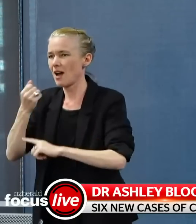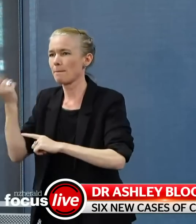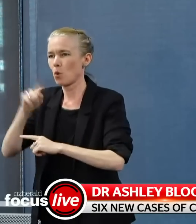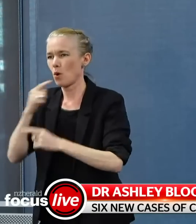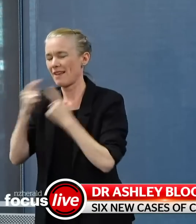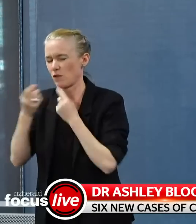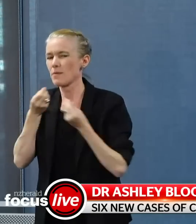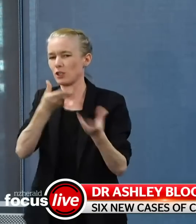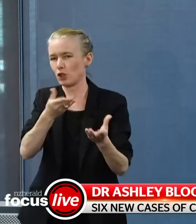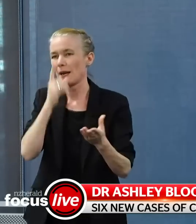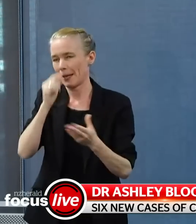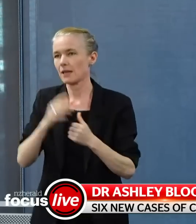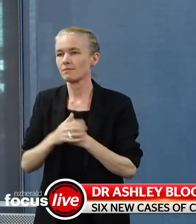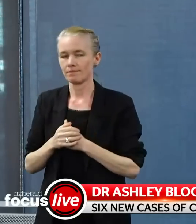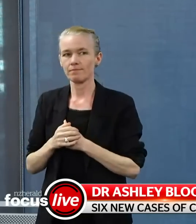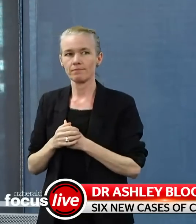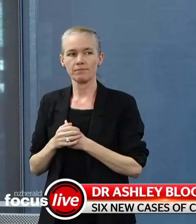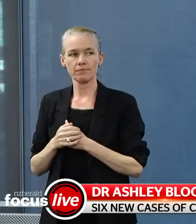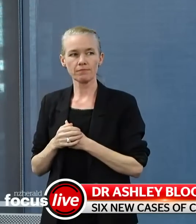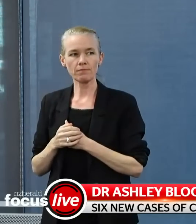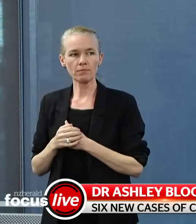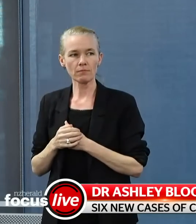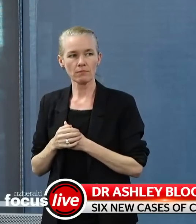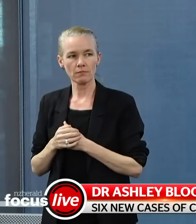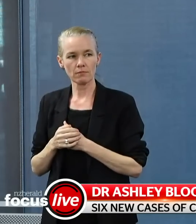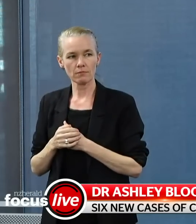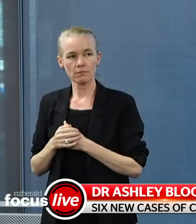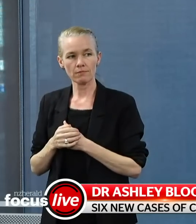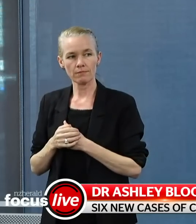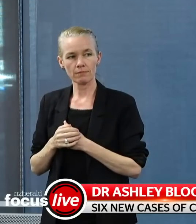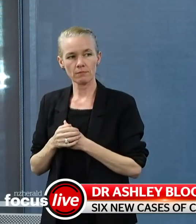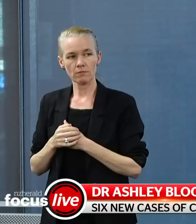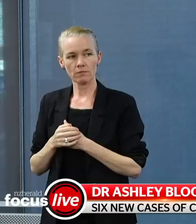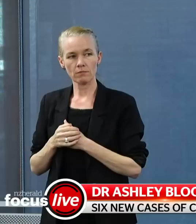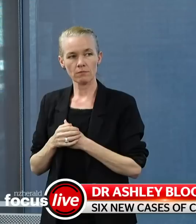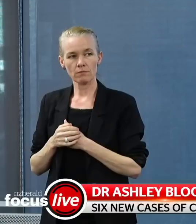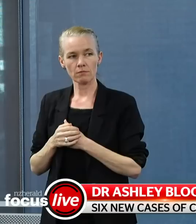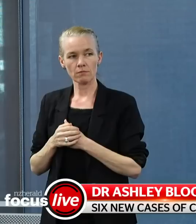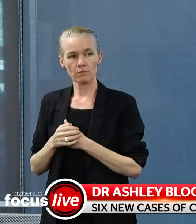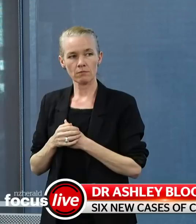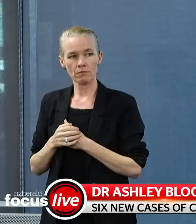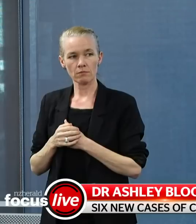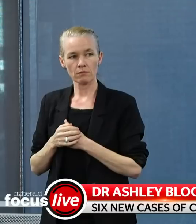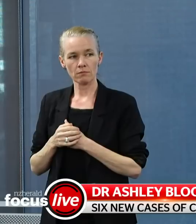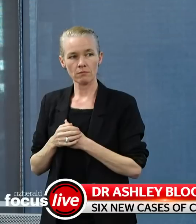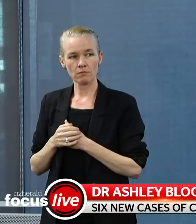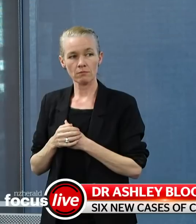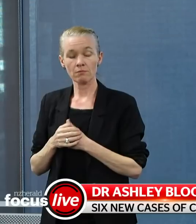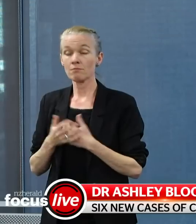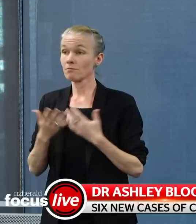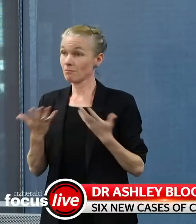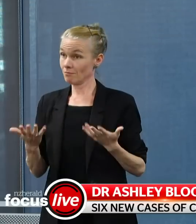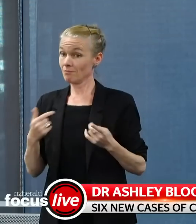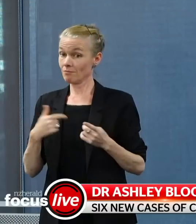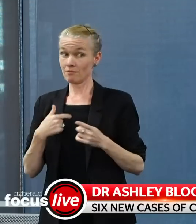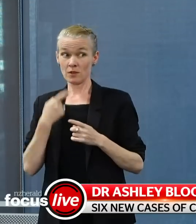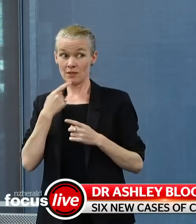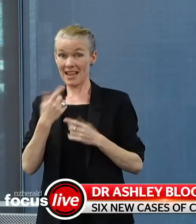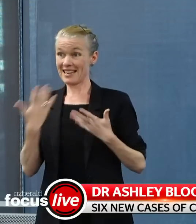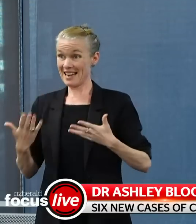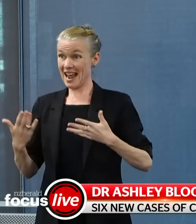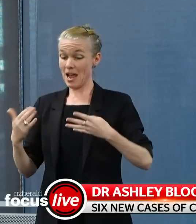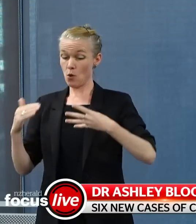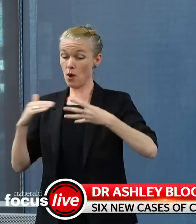sorry I'm going, this is the first time we've seen, you know, a decent number of cases emerge in a level two environment. You know,